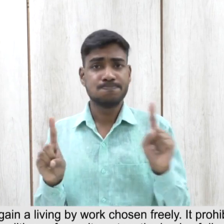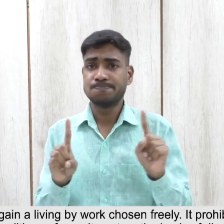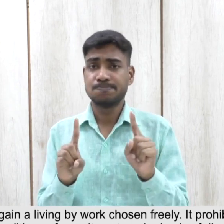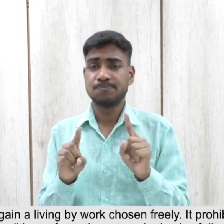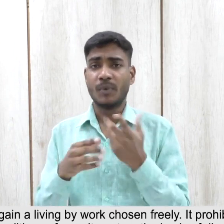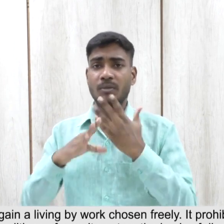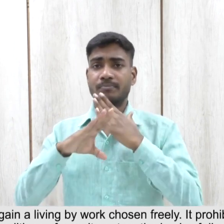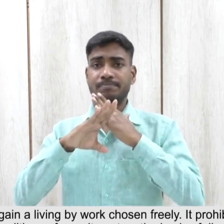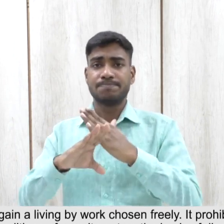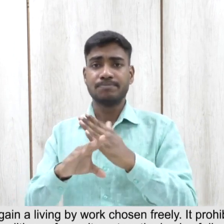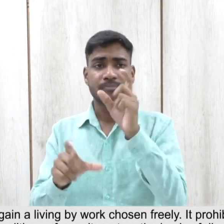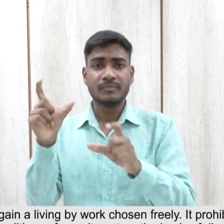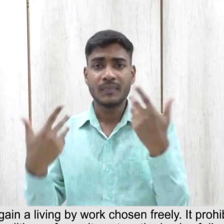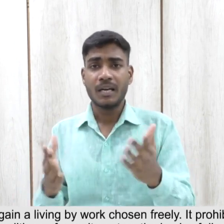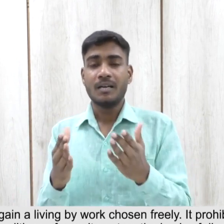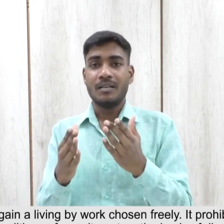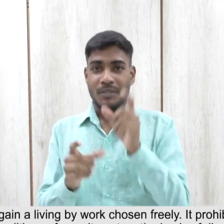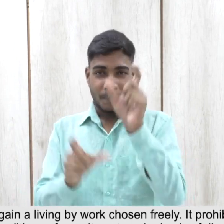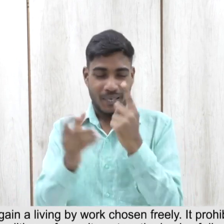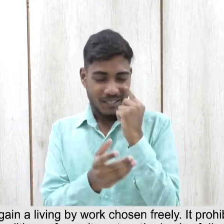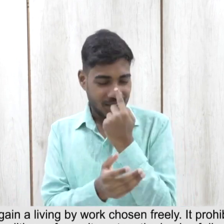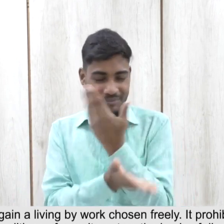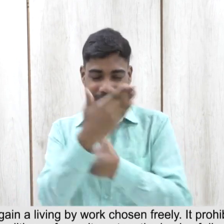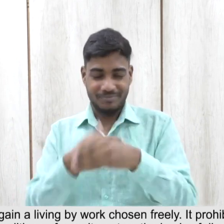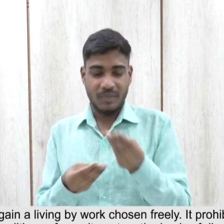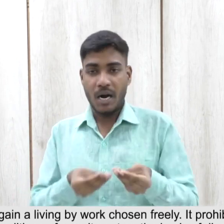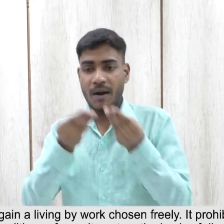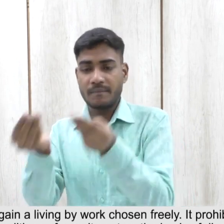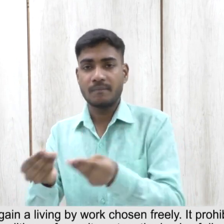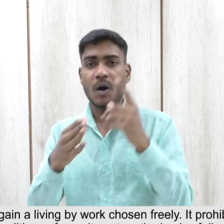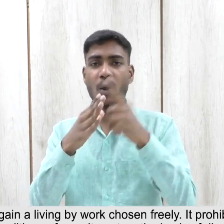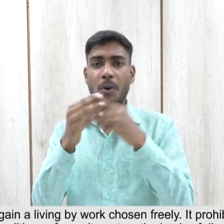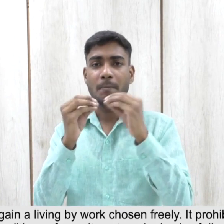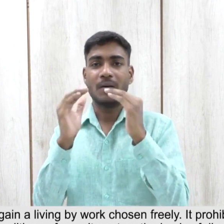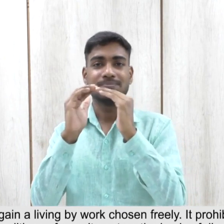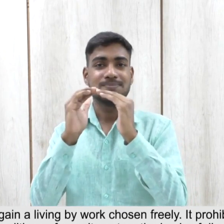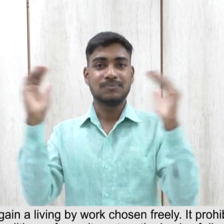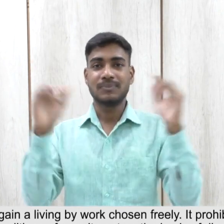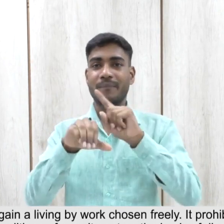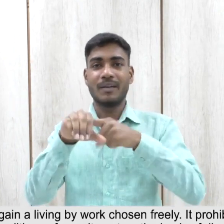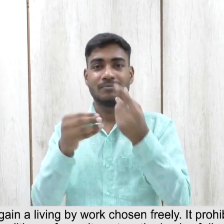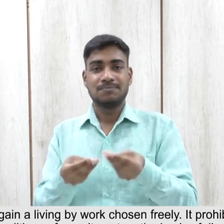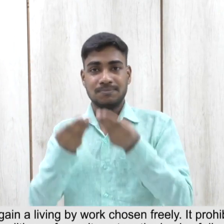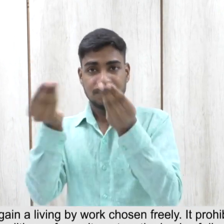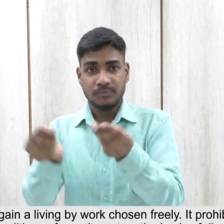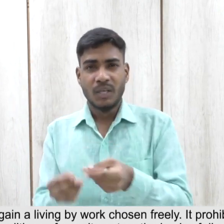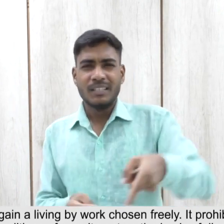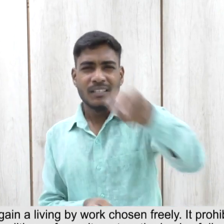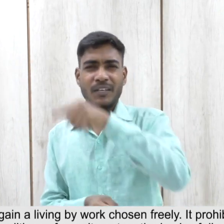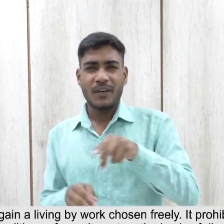prohibits discrimination in employment including conditions of recruitment on the basis of disability It